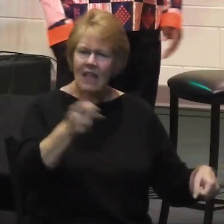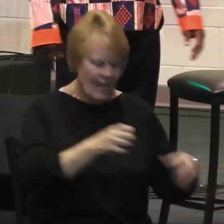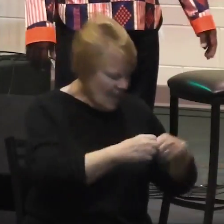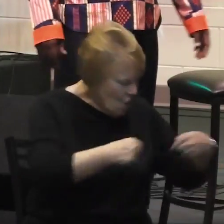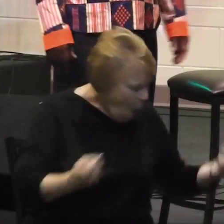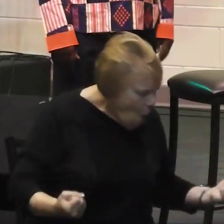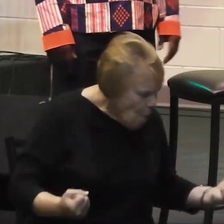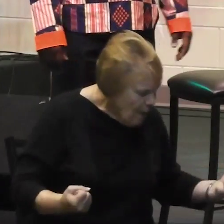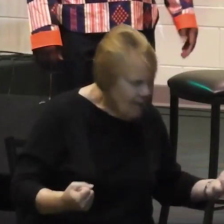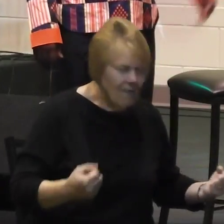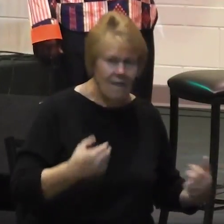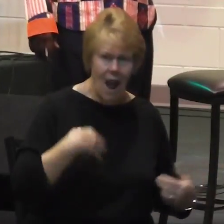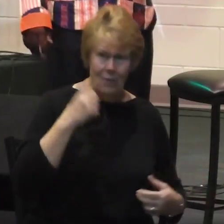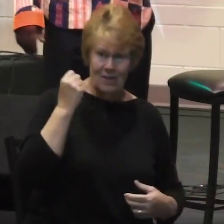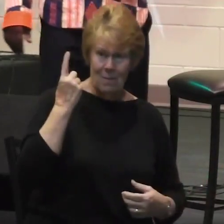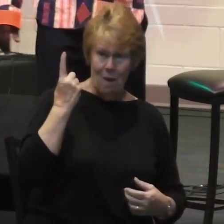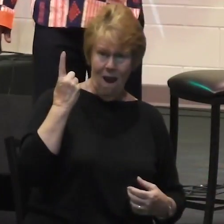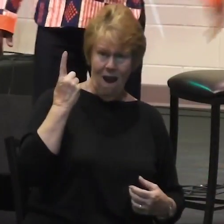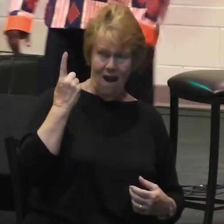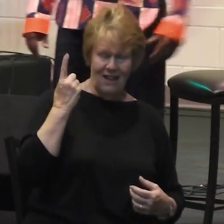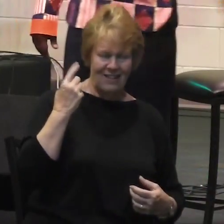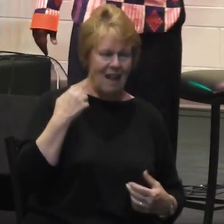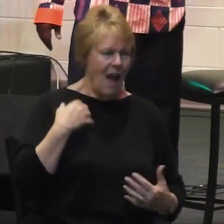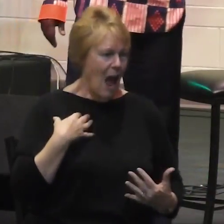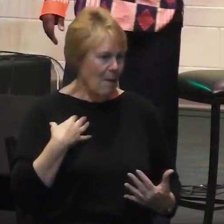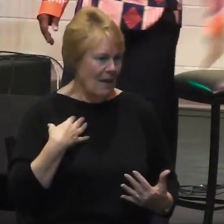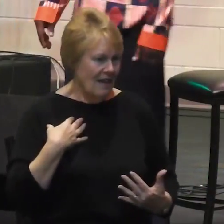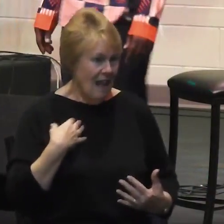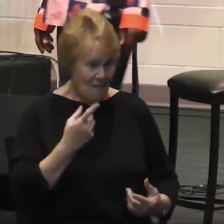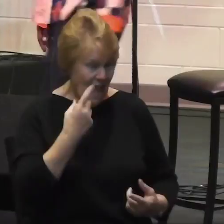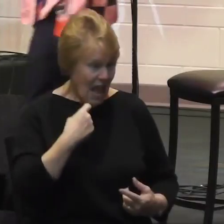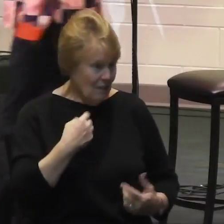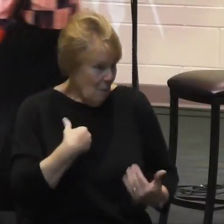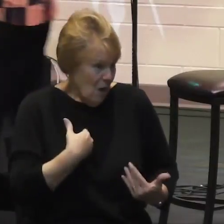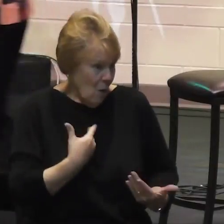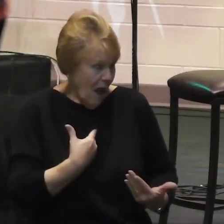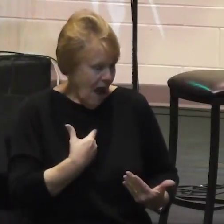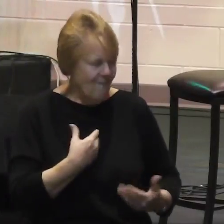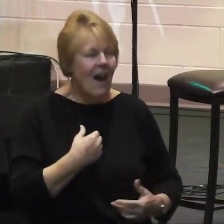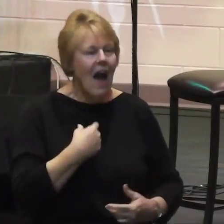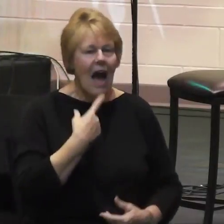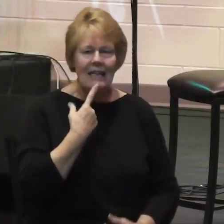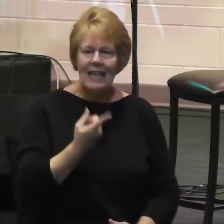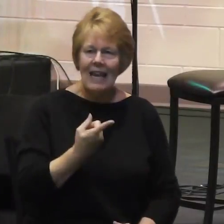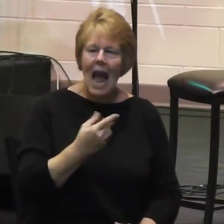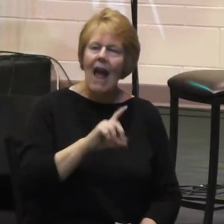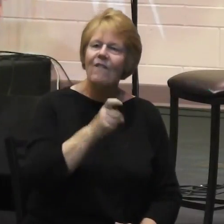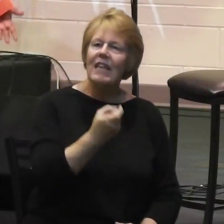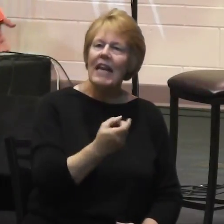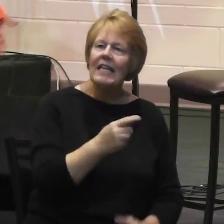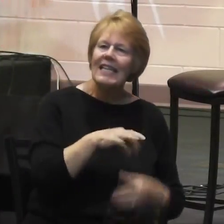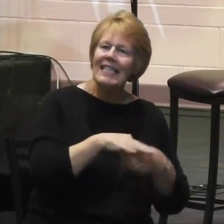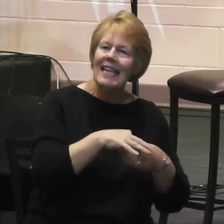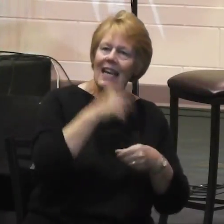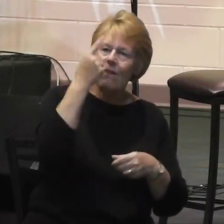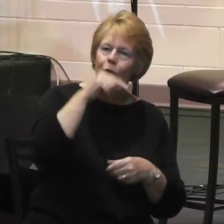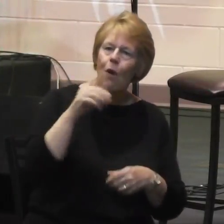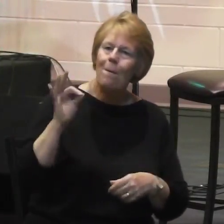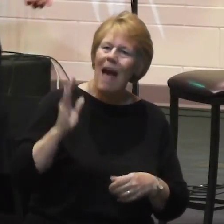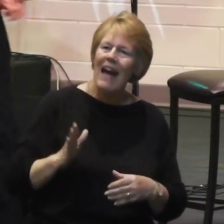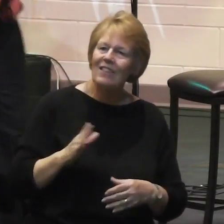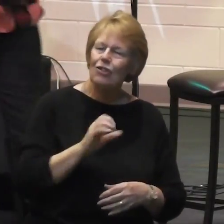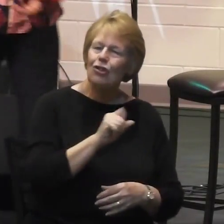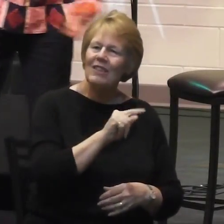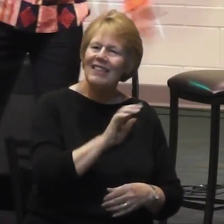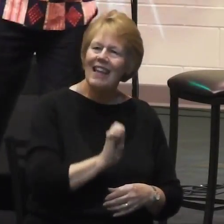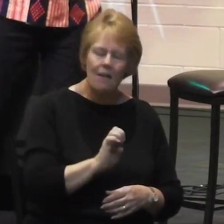I was surprised. They just asked me, what are you carrying? I told them, I'm carrying Kenyan tea and coffee for Pastor Steve. And they told me, well, welcome. We all